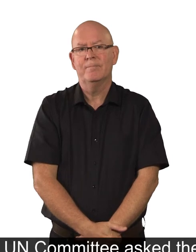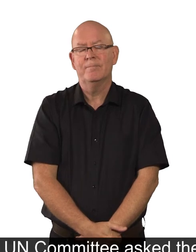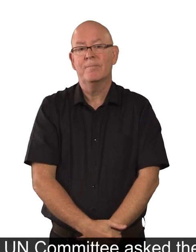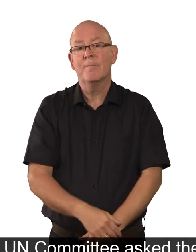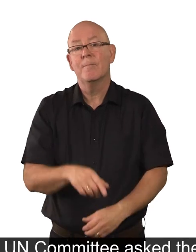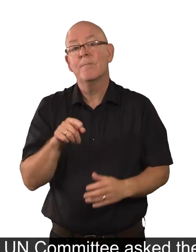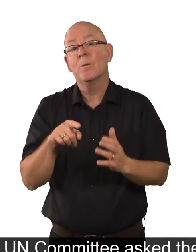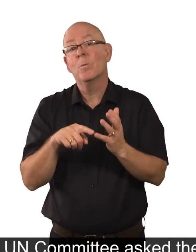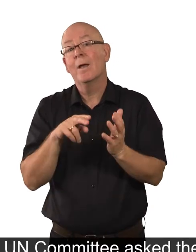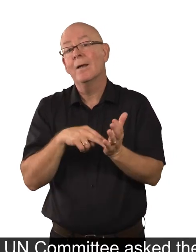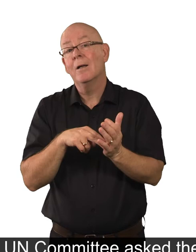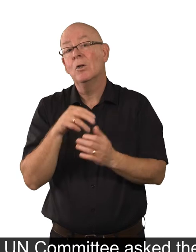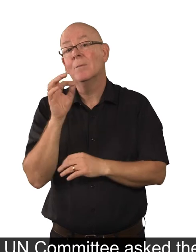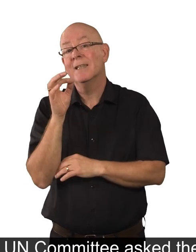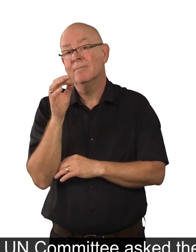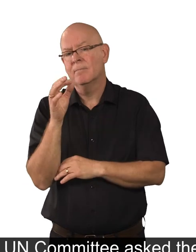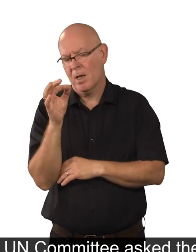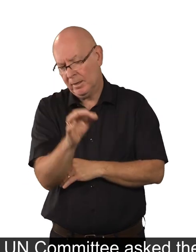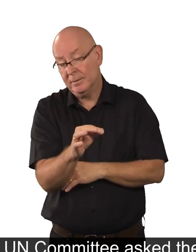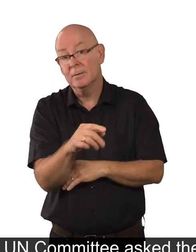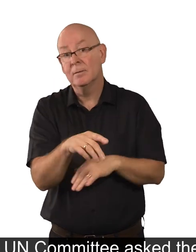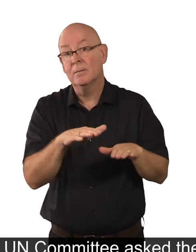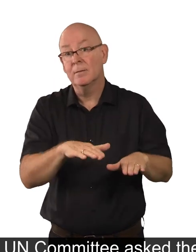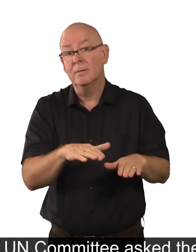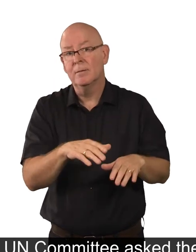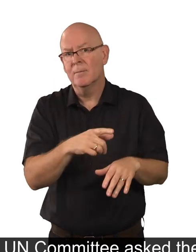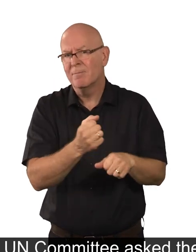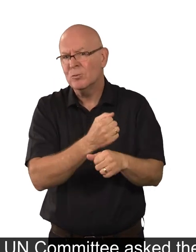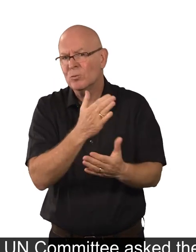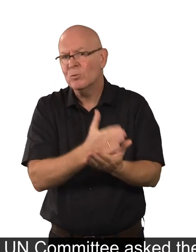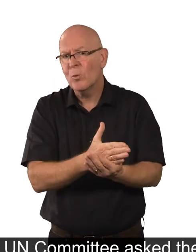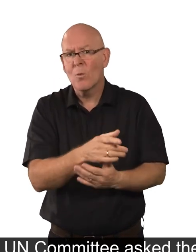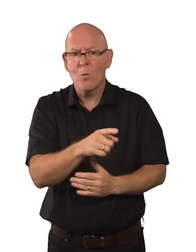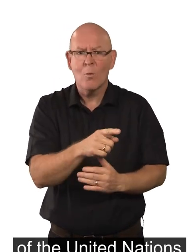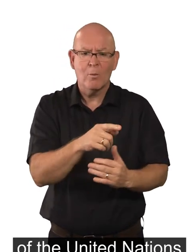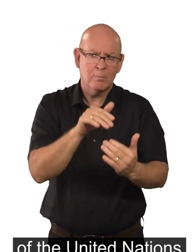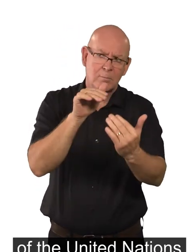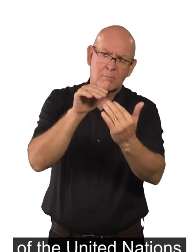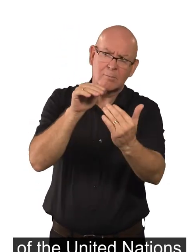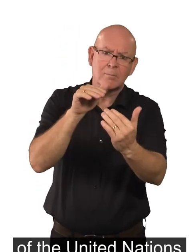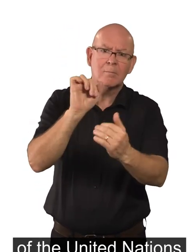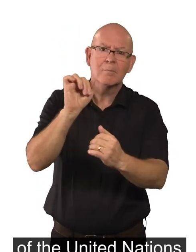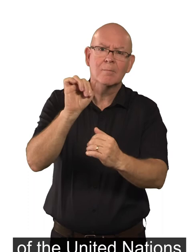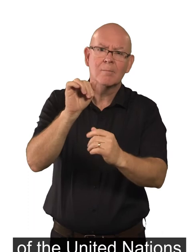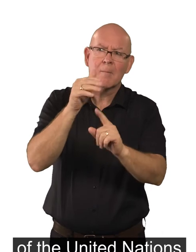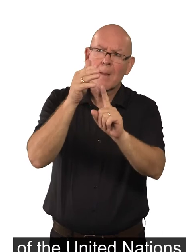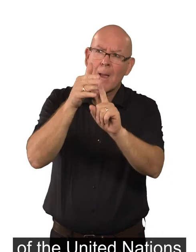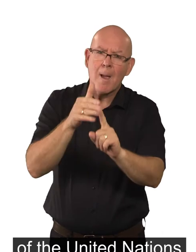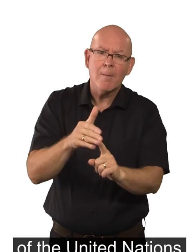The UN Committee asked the UK to make sure that it meets the aims of the United Nations by